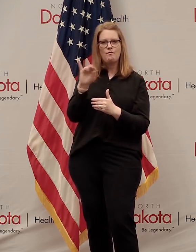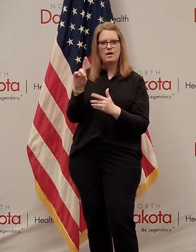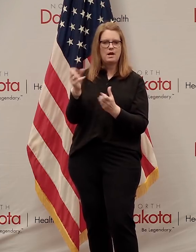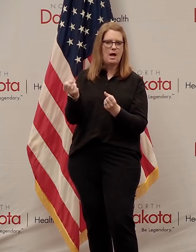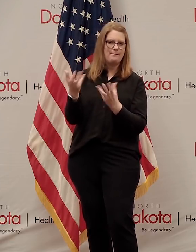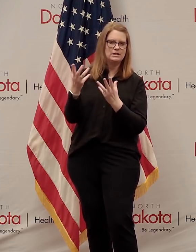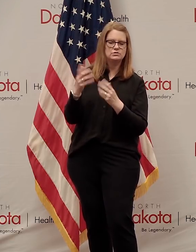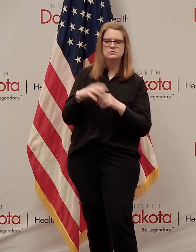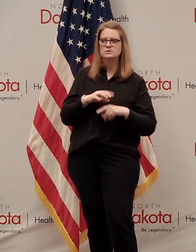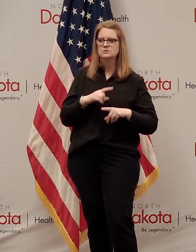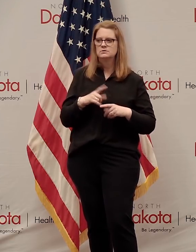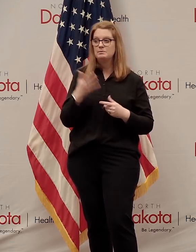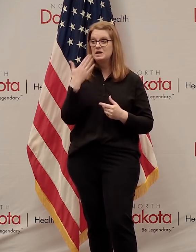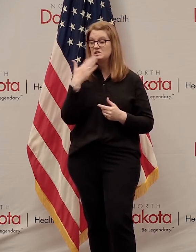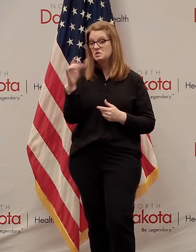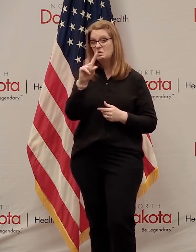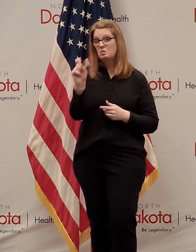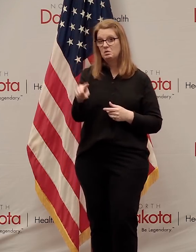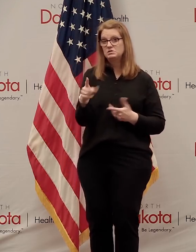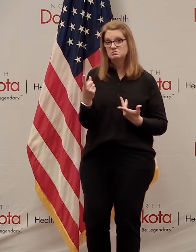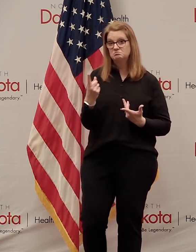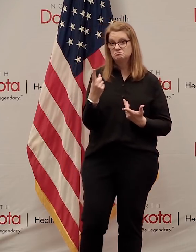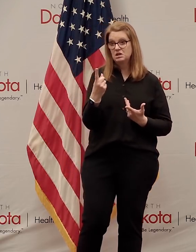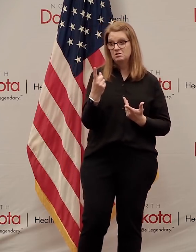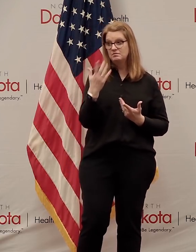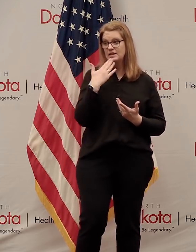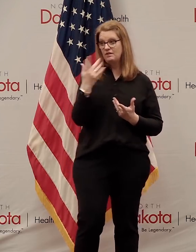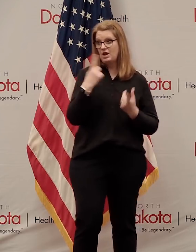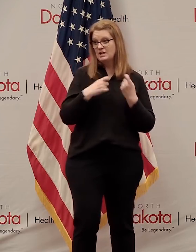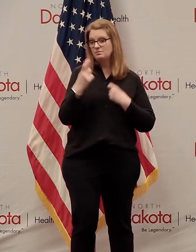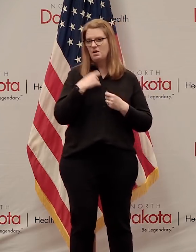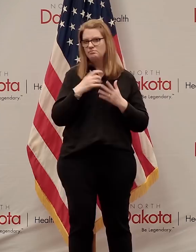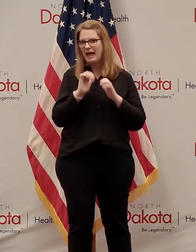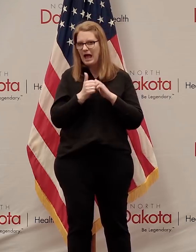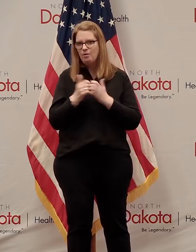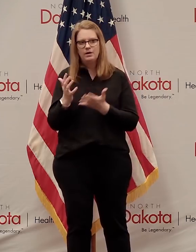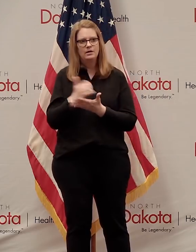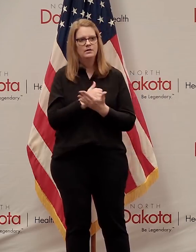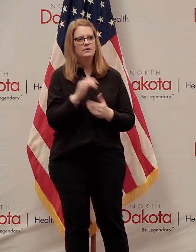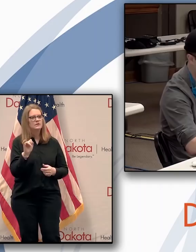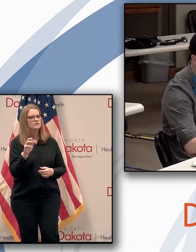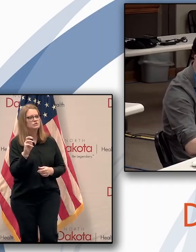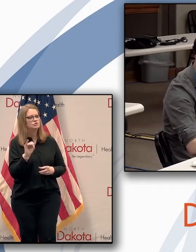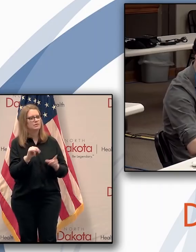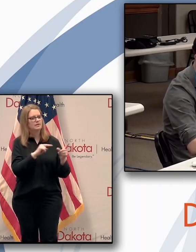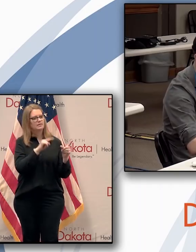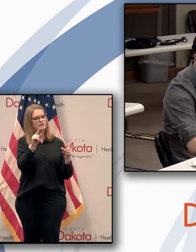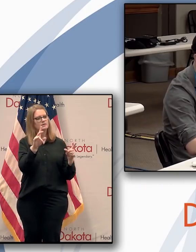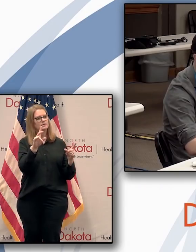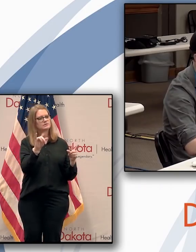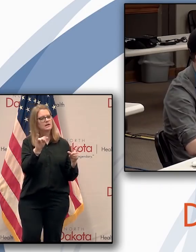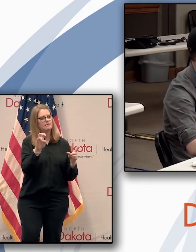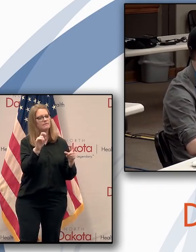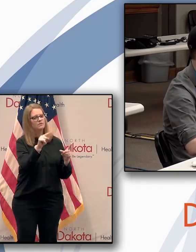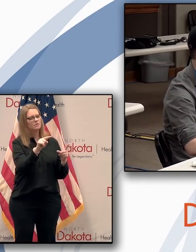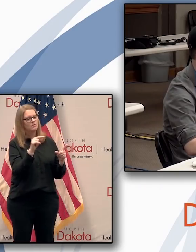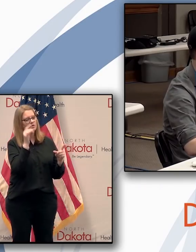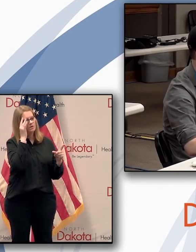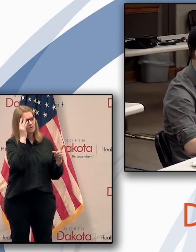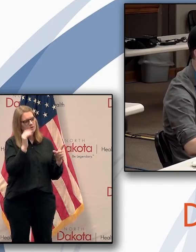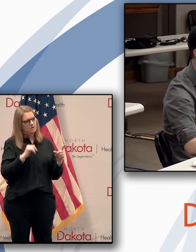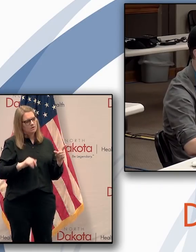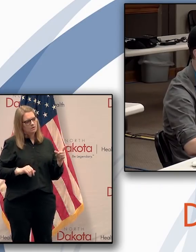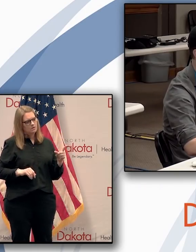But good question. Glad people are digging into the methodology. Okay, I'm doing Jeremy and then Dave. So I'm not sure of the percent